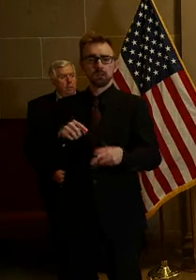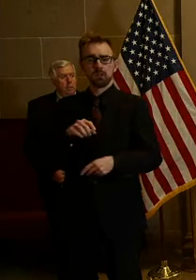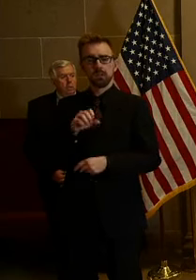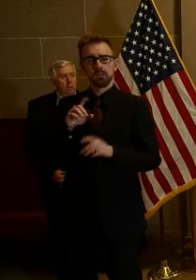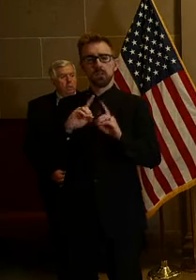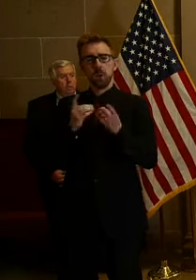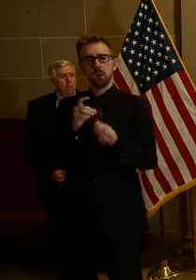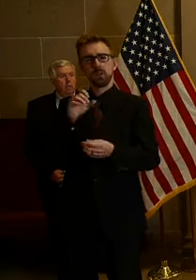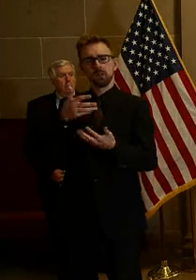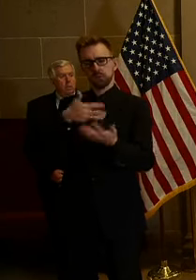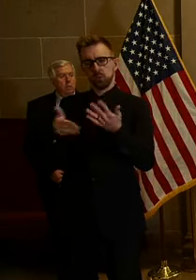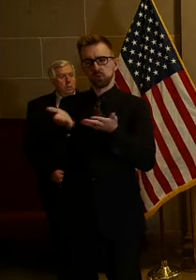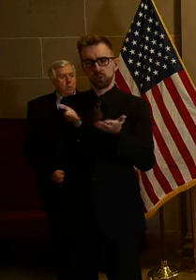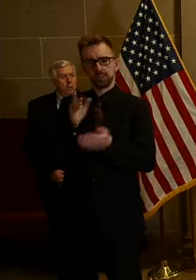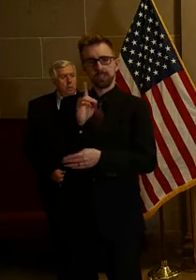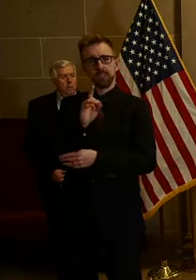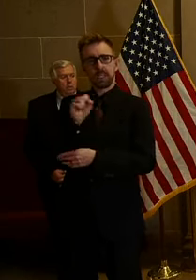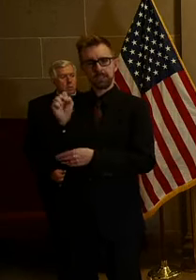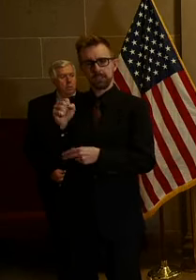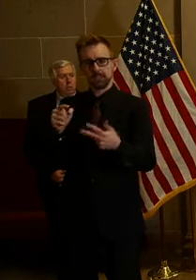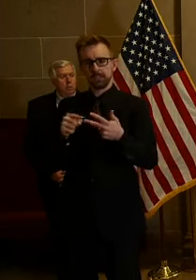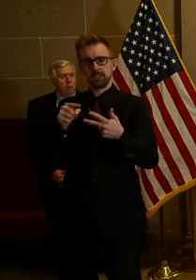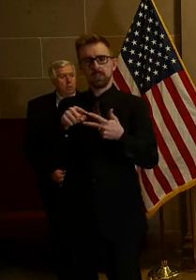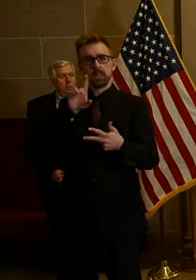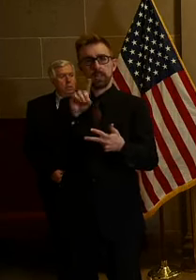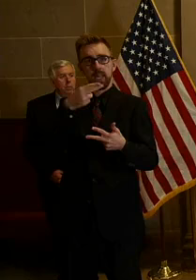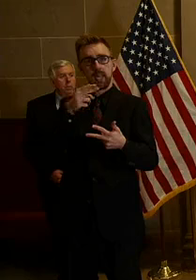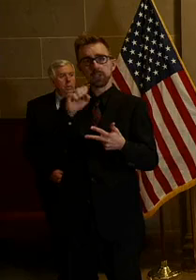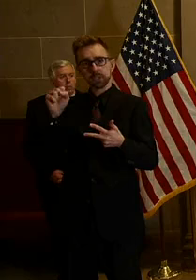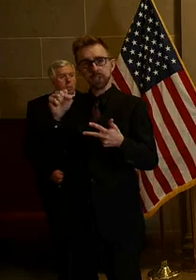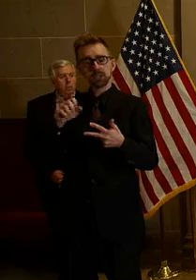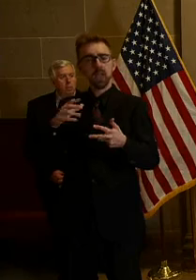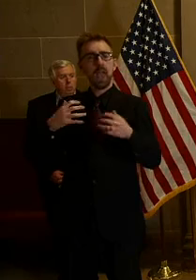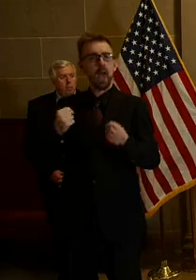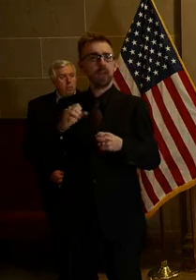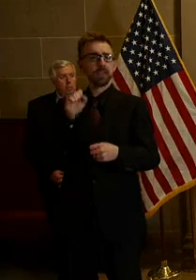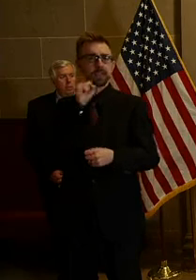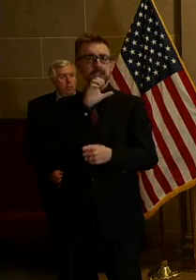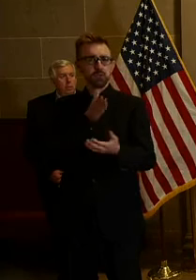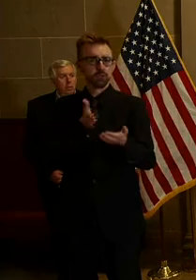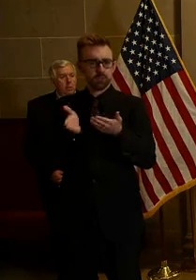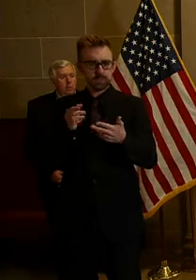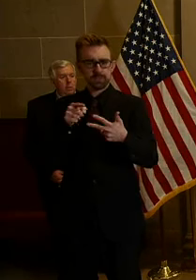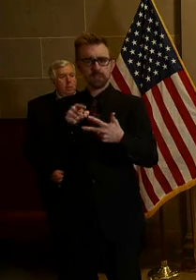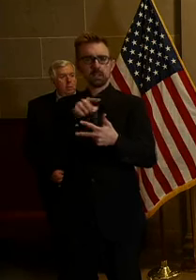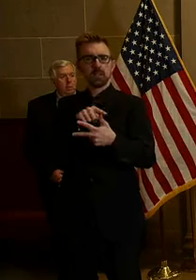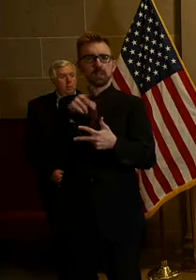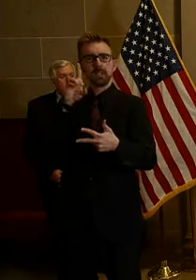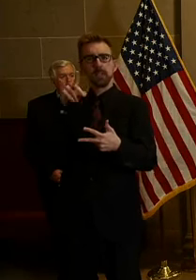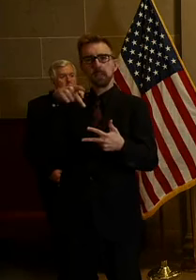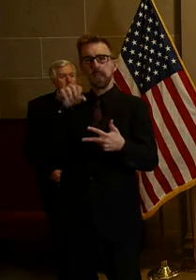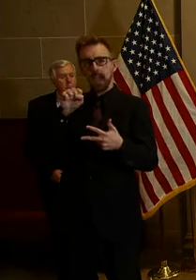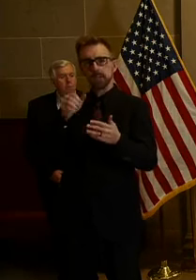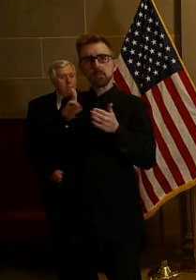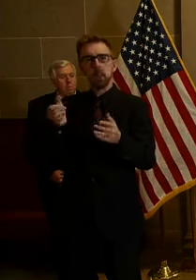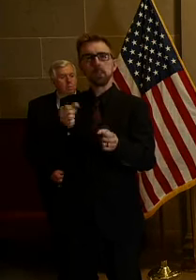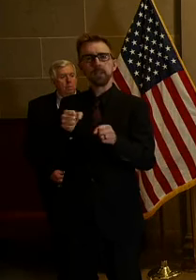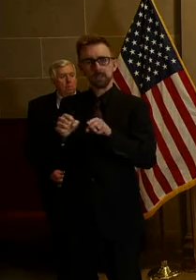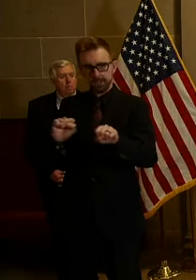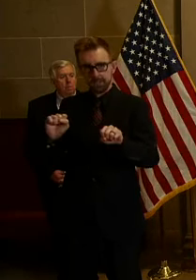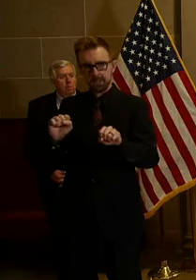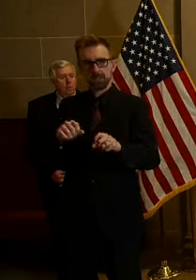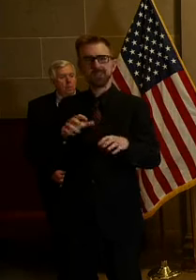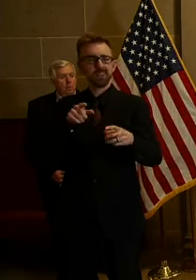Services, the Department of Health and Senior Services and the Department of Public Safety, especially the State Emergency Management